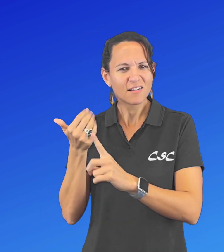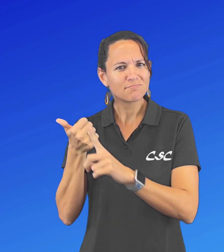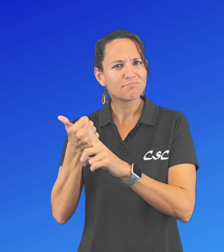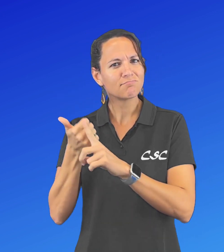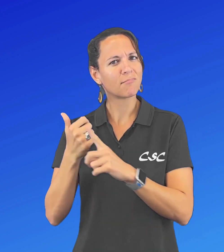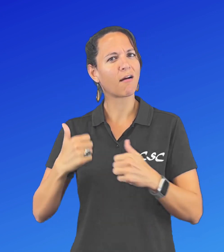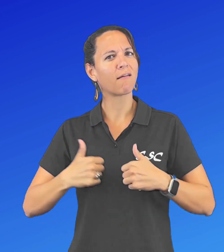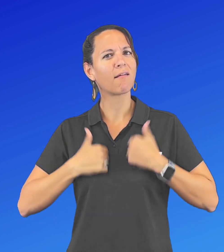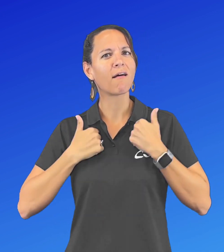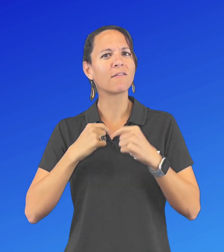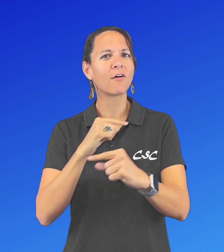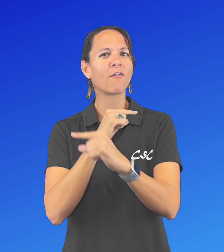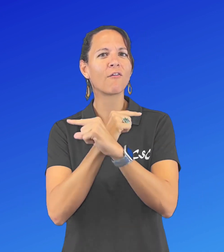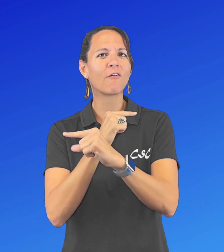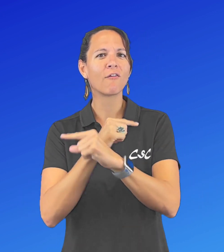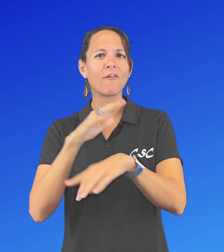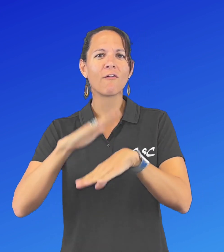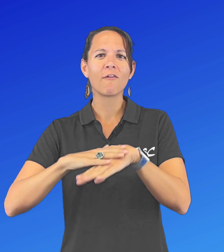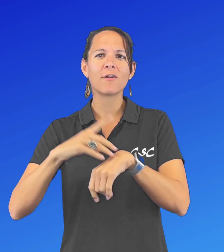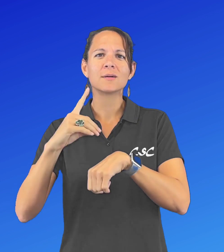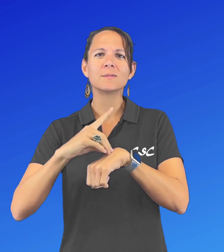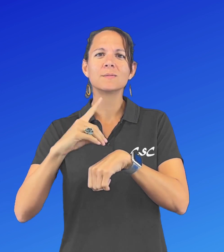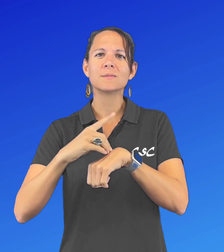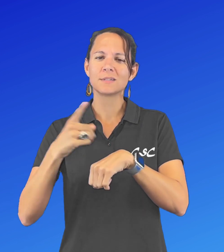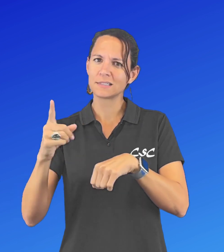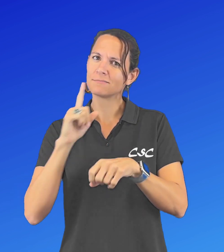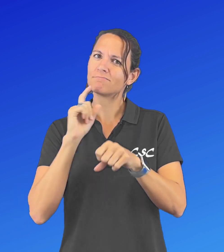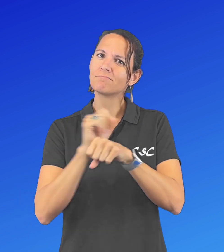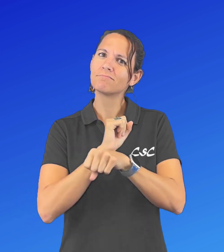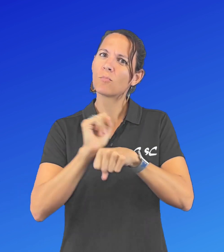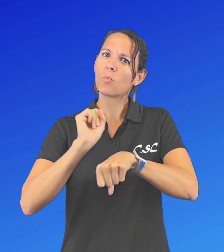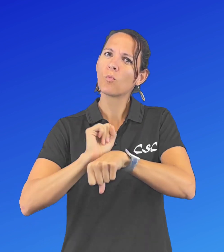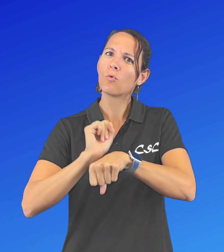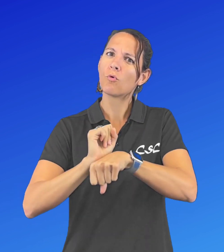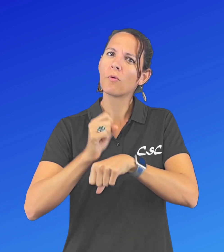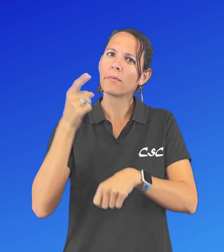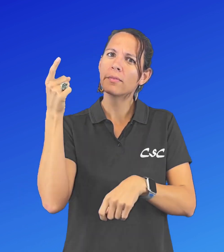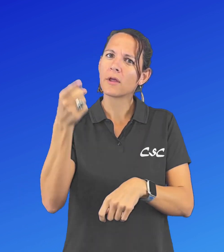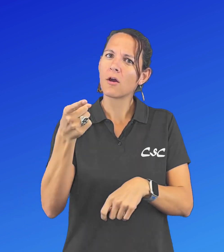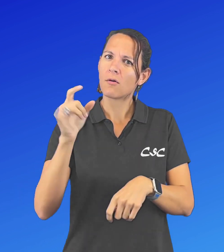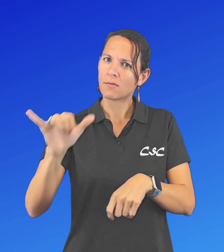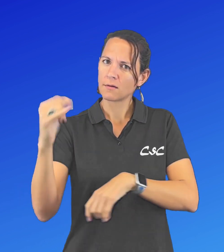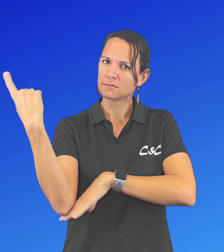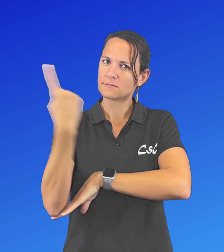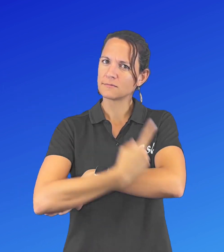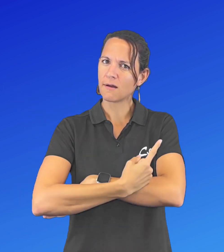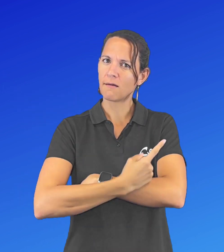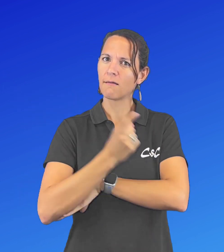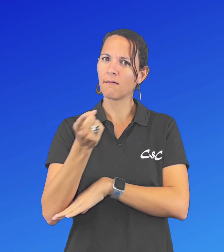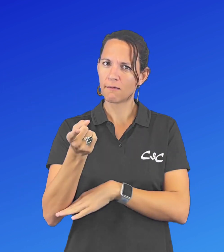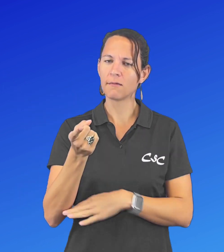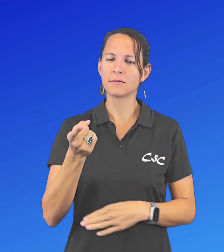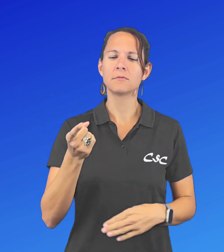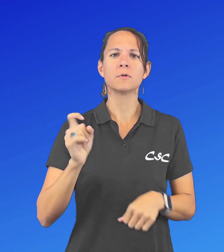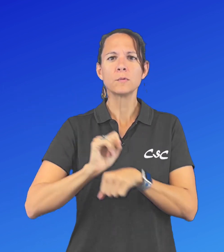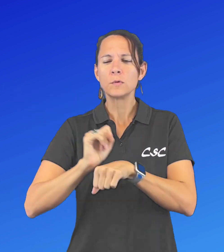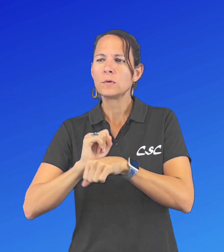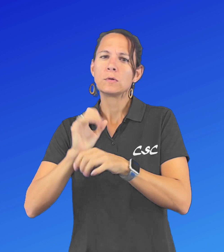happened to be on duty that day. He was monitoring everyone and everything, making sure